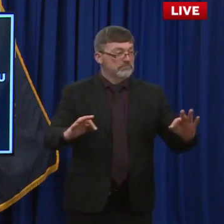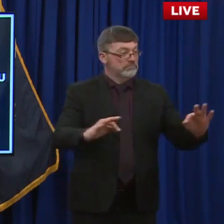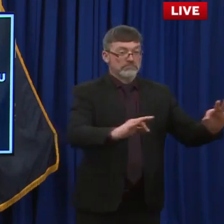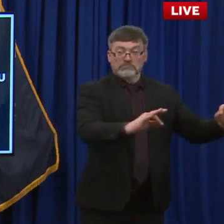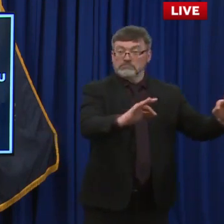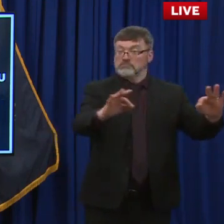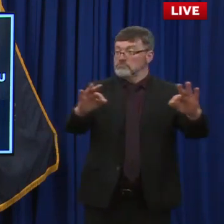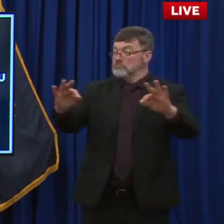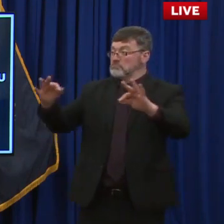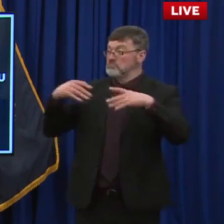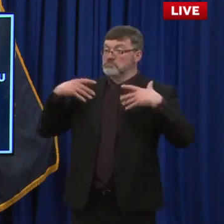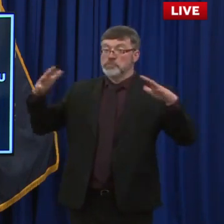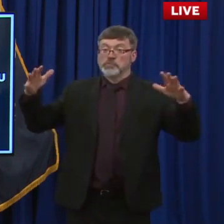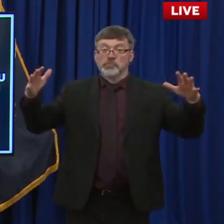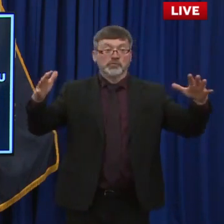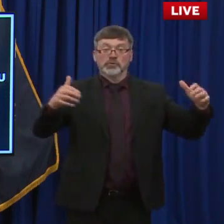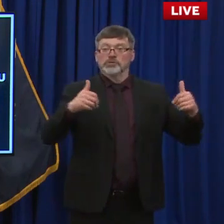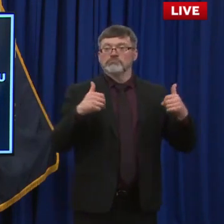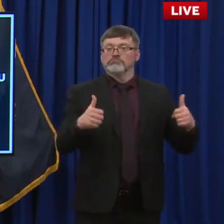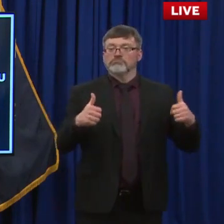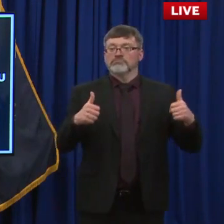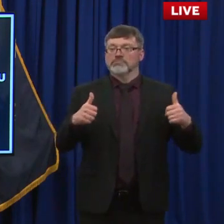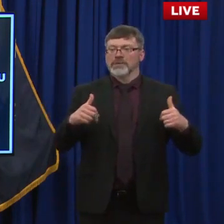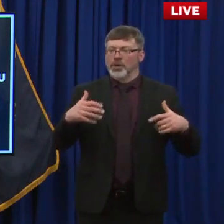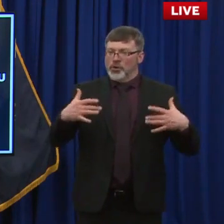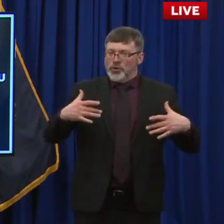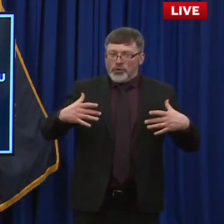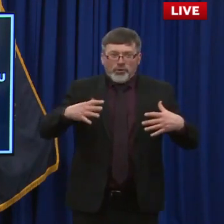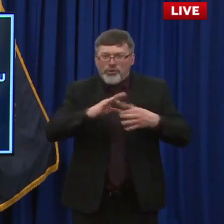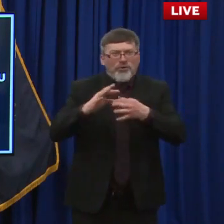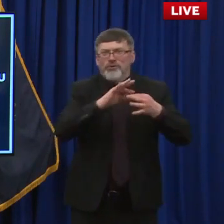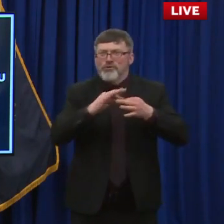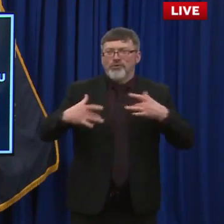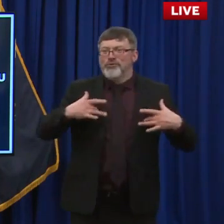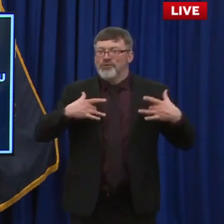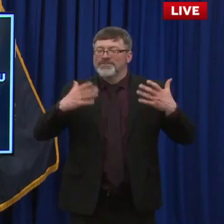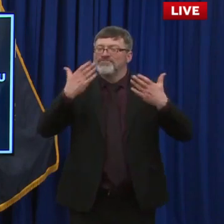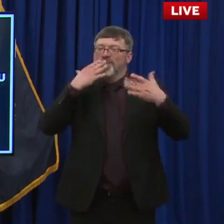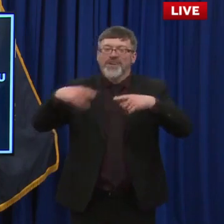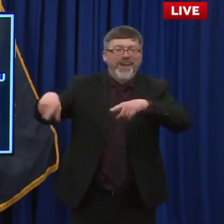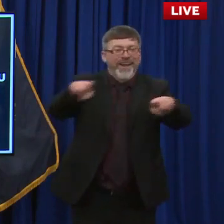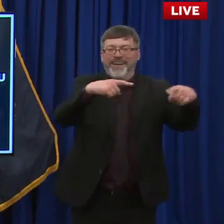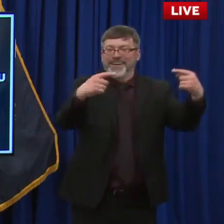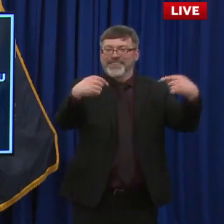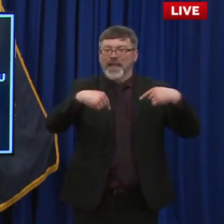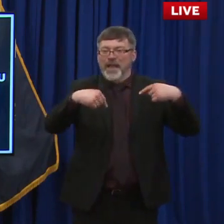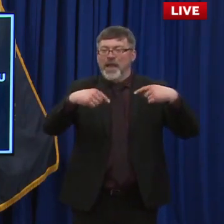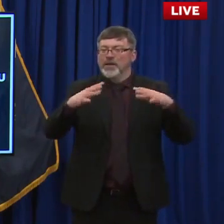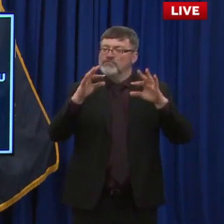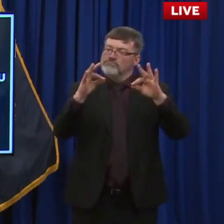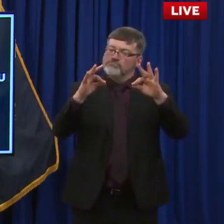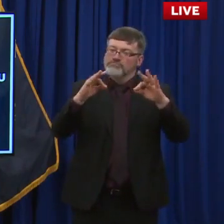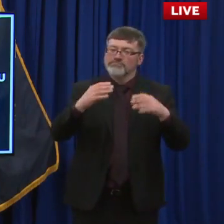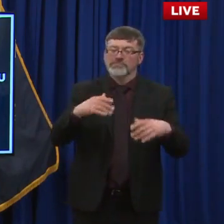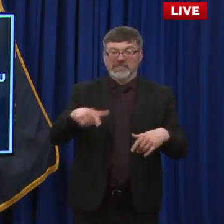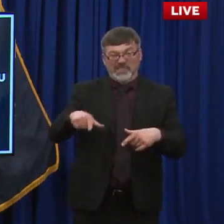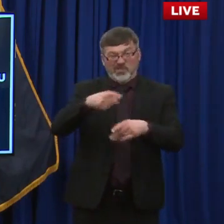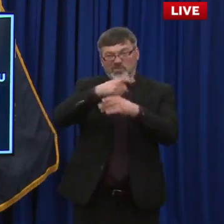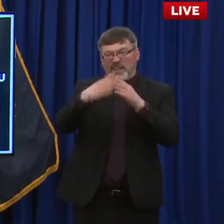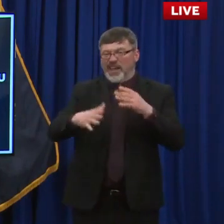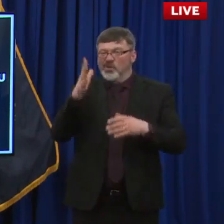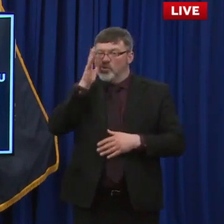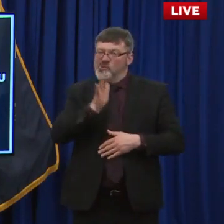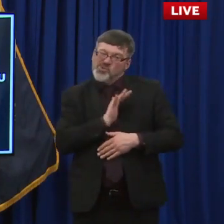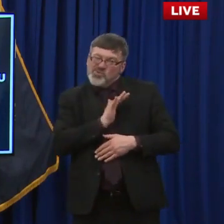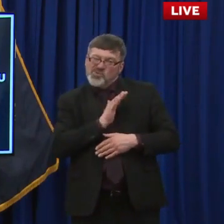Okay. Good. Great. Well, that was exciting. Well, thank you guys. All good stuff. We keep moving forward. Everyone enjoy the weather this weekend. It's going to be actually beautiful